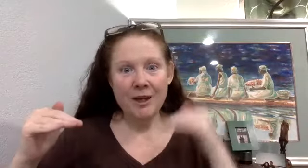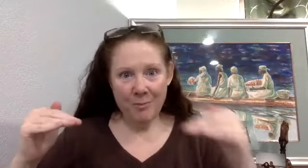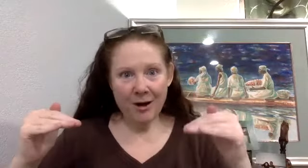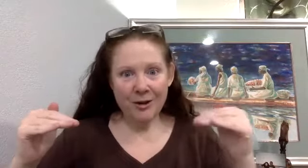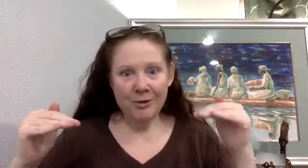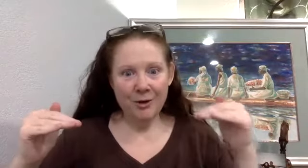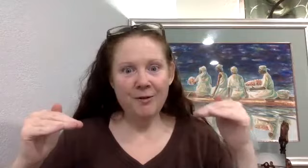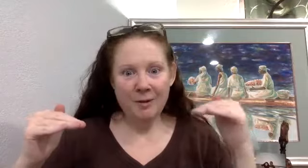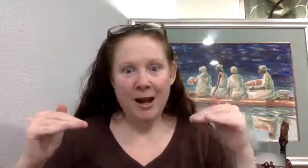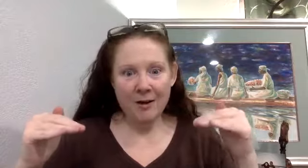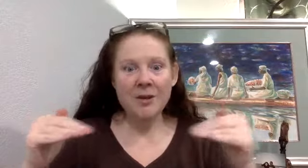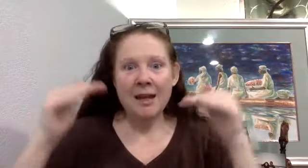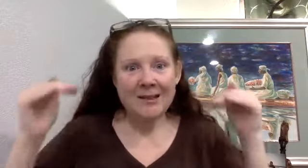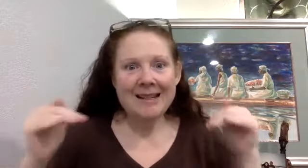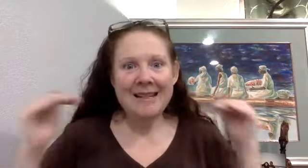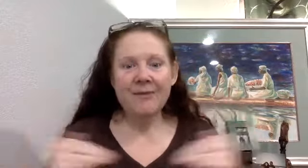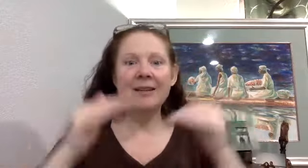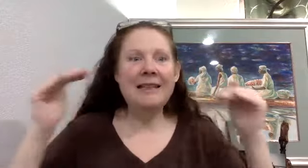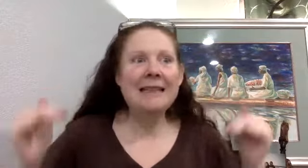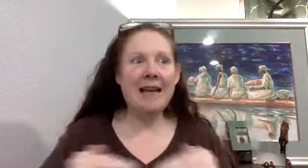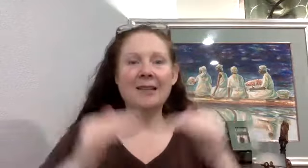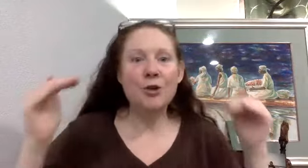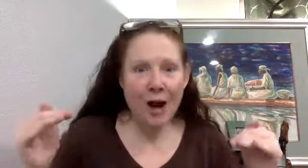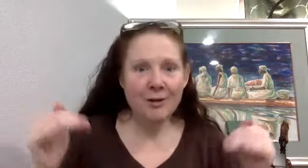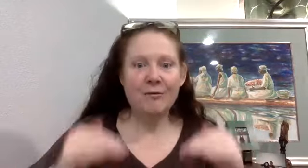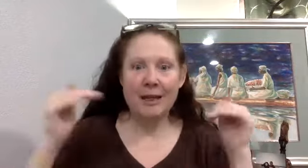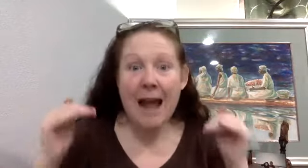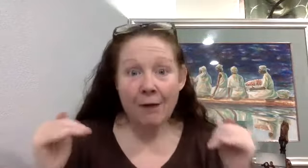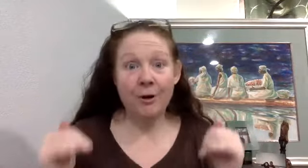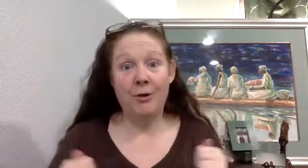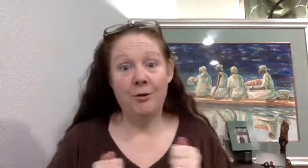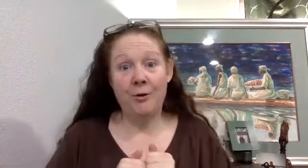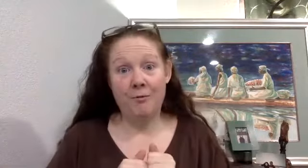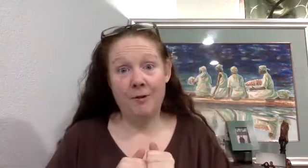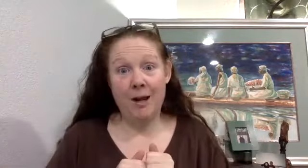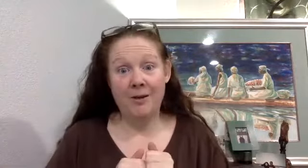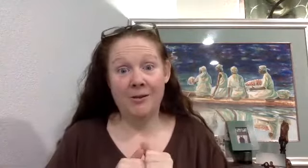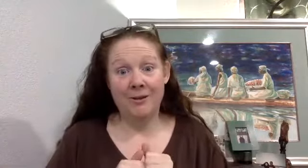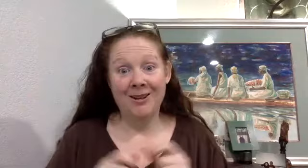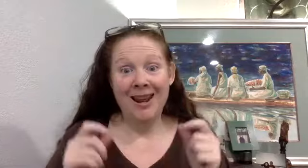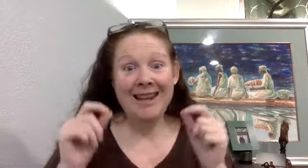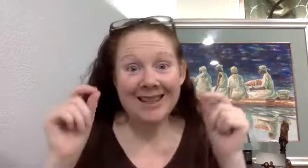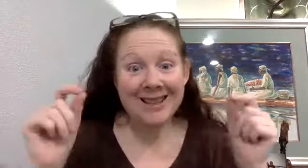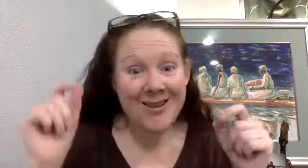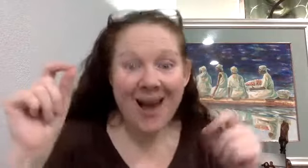an American 250 pounds is significantly less attractive than an African 250 pounds. Is this not,